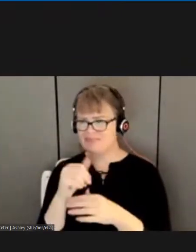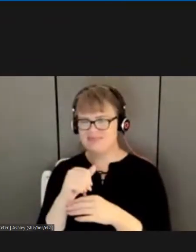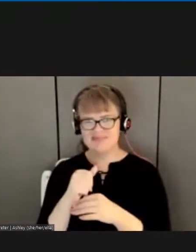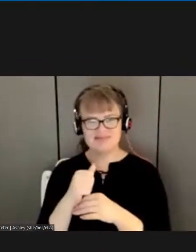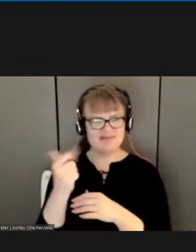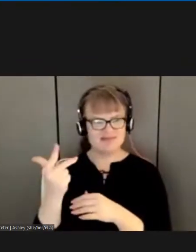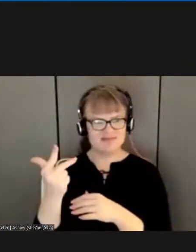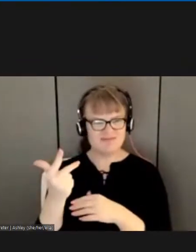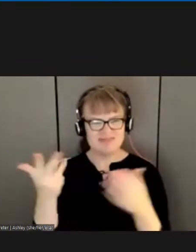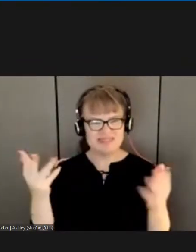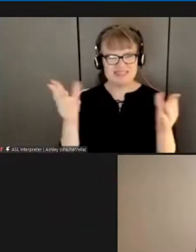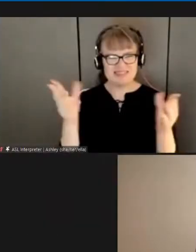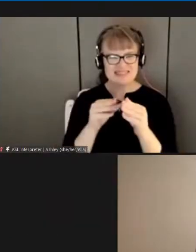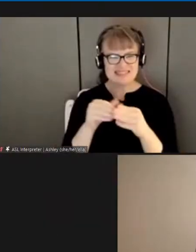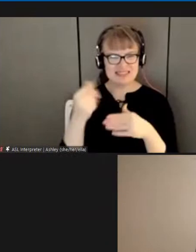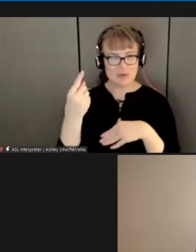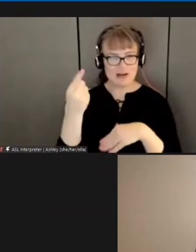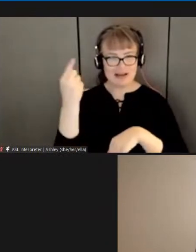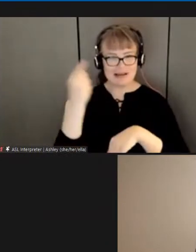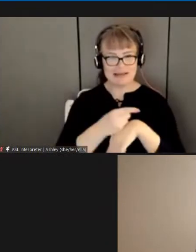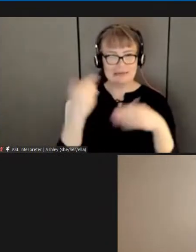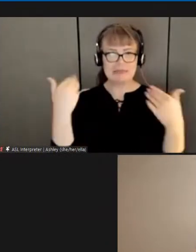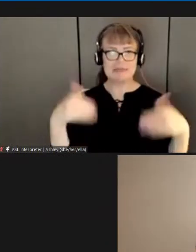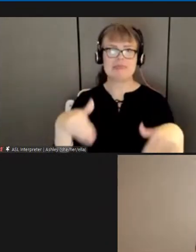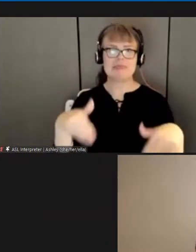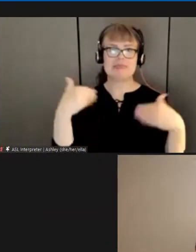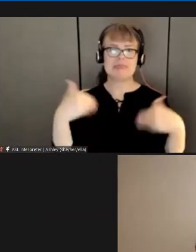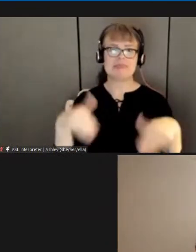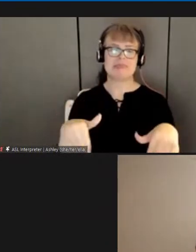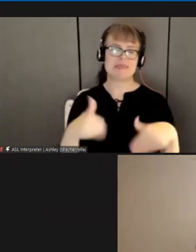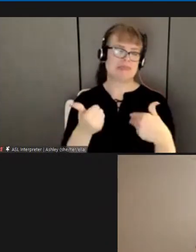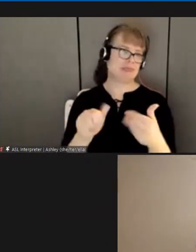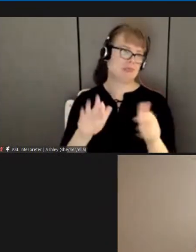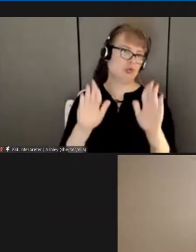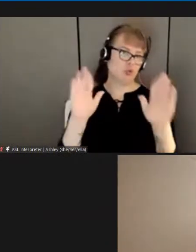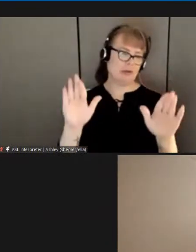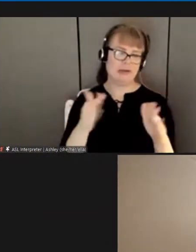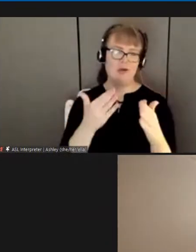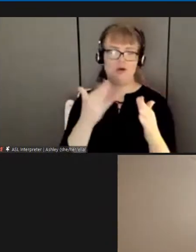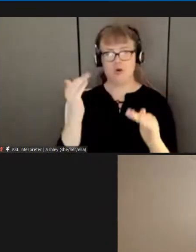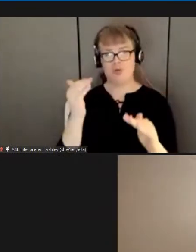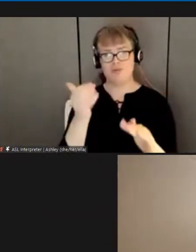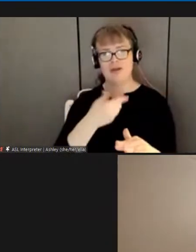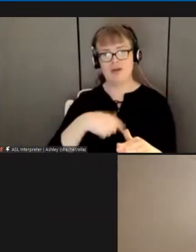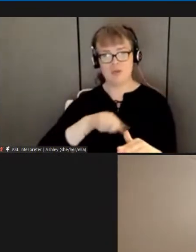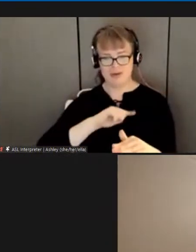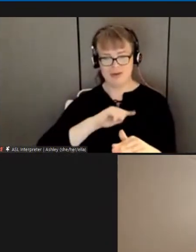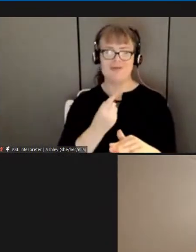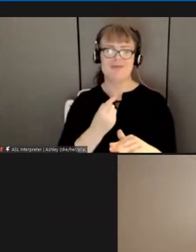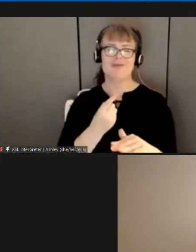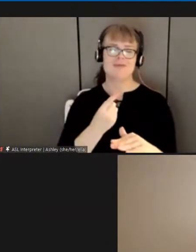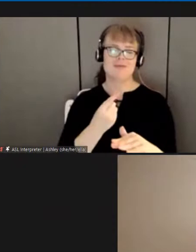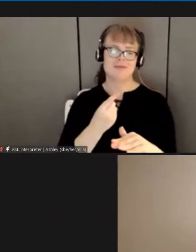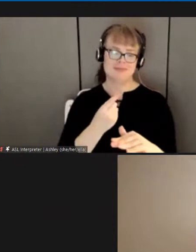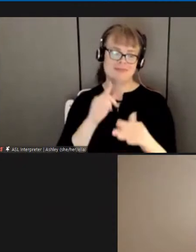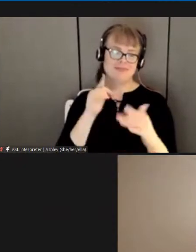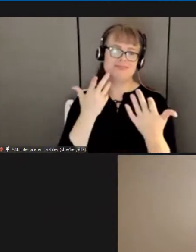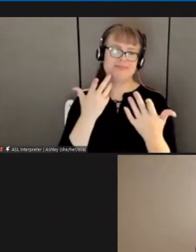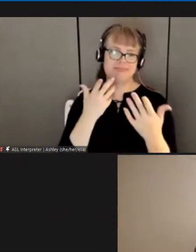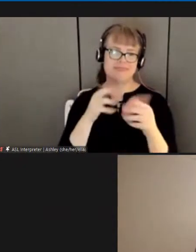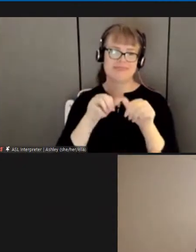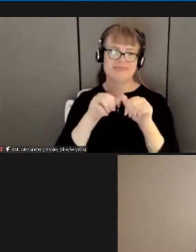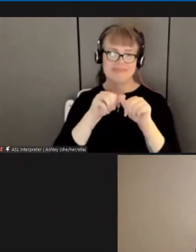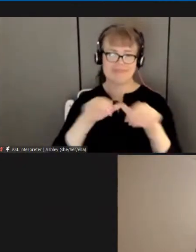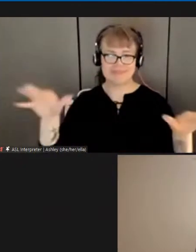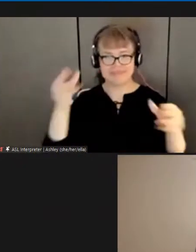one night is pretty good um hopefully we've reached a lot of people and inspired um this year we